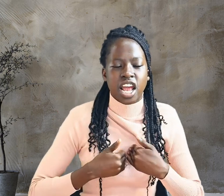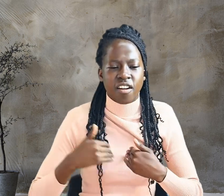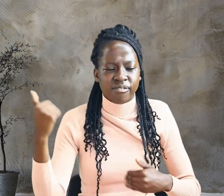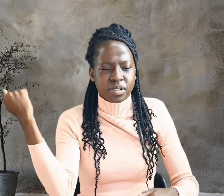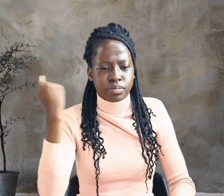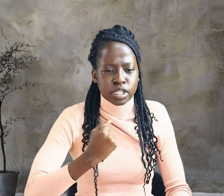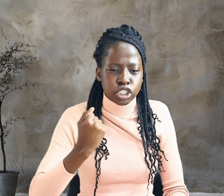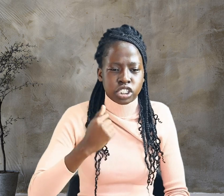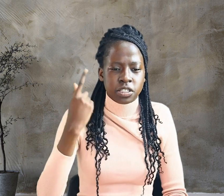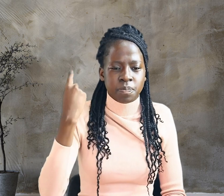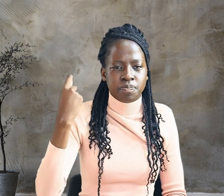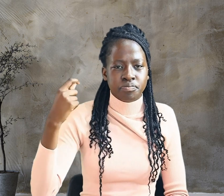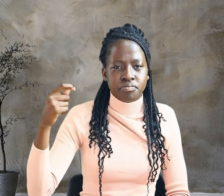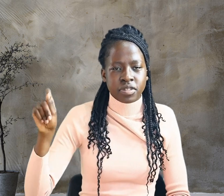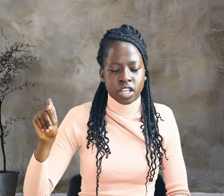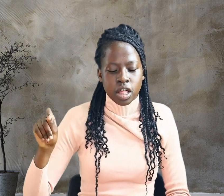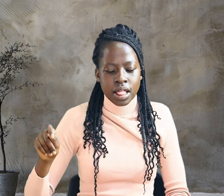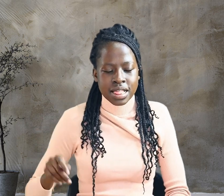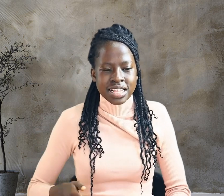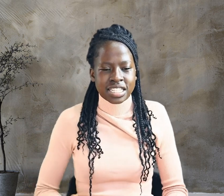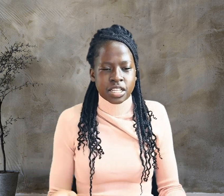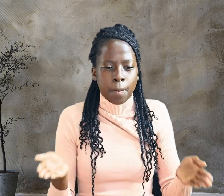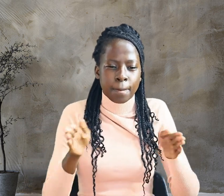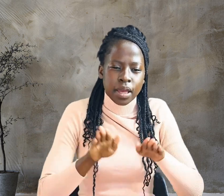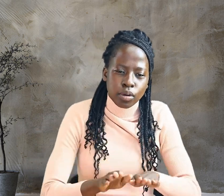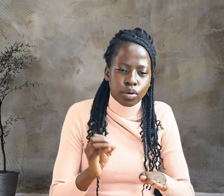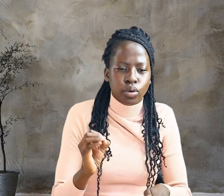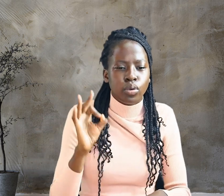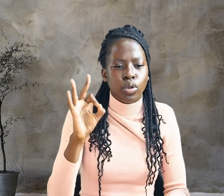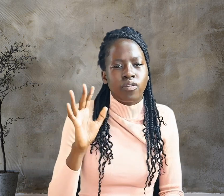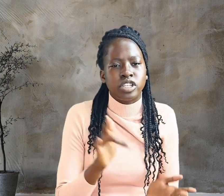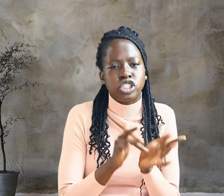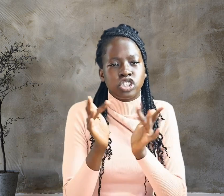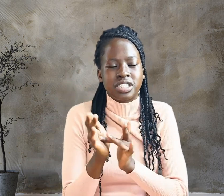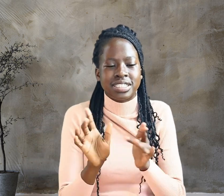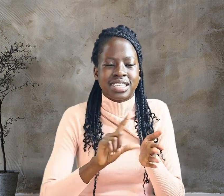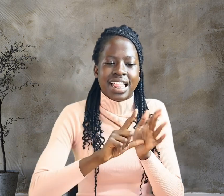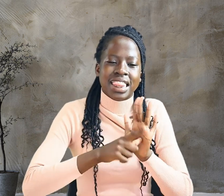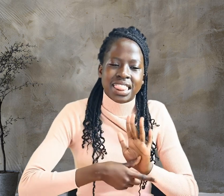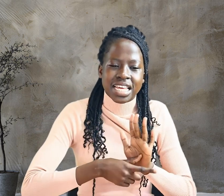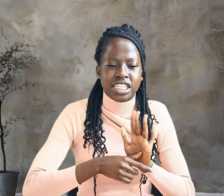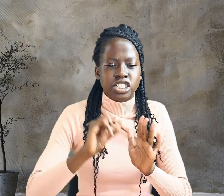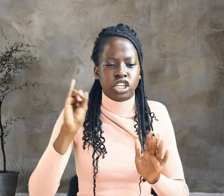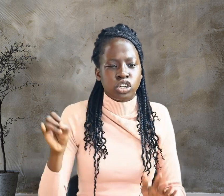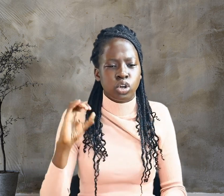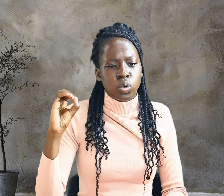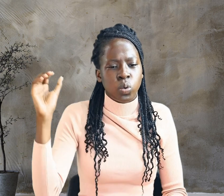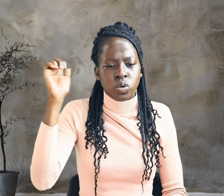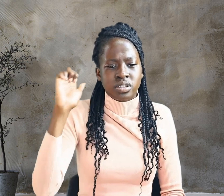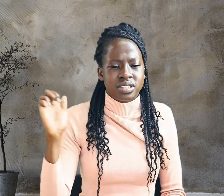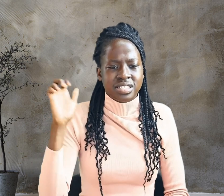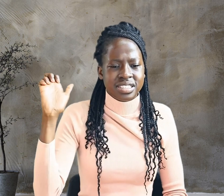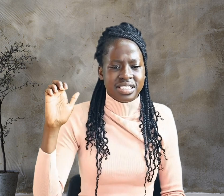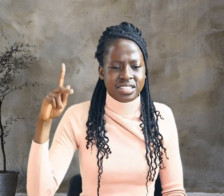The burial of Jesus. Later, Joseph of Arimathea